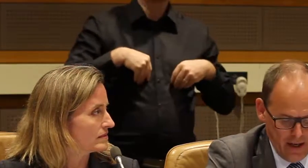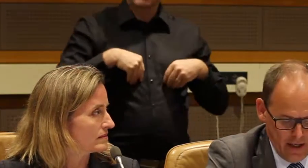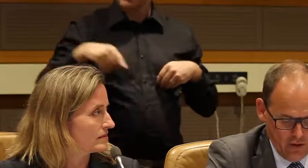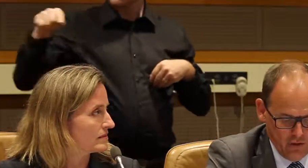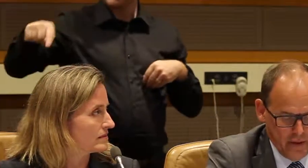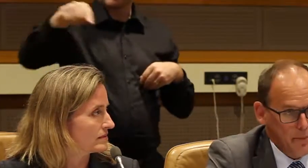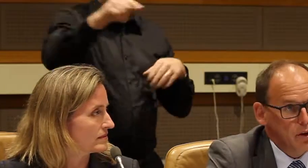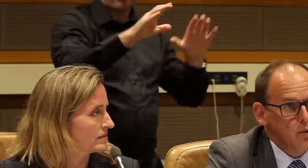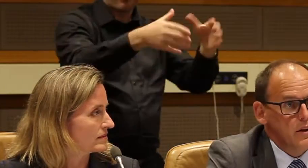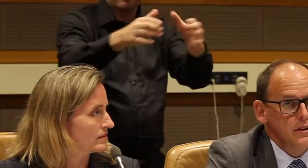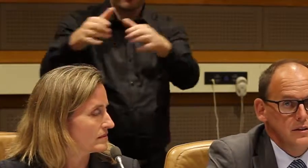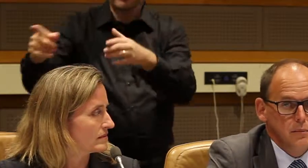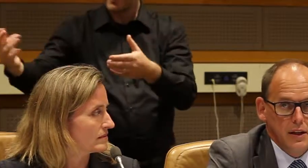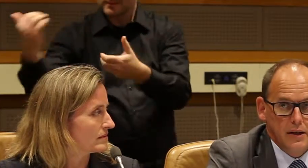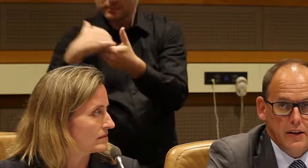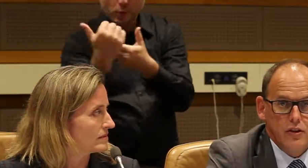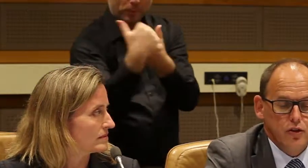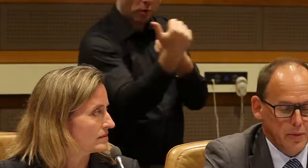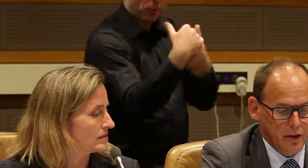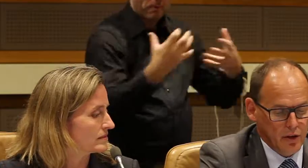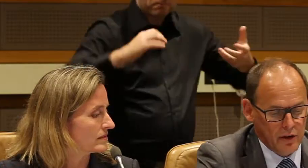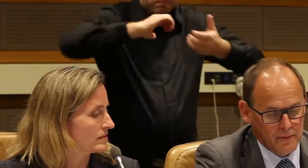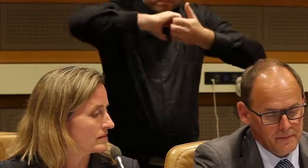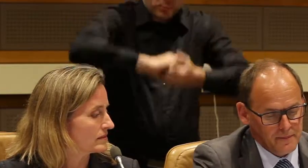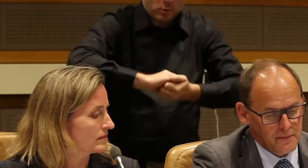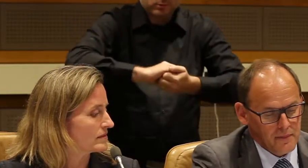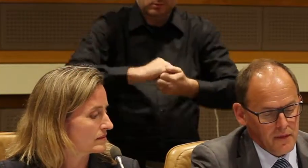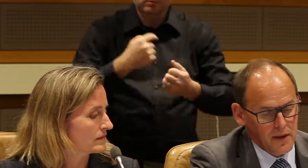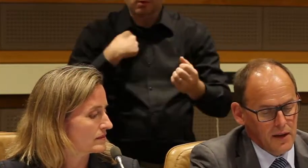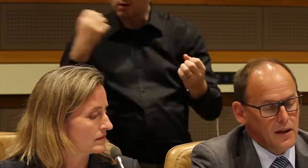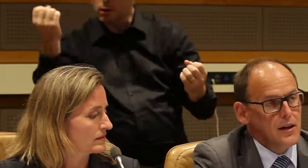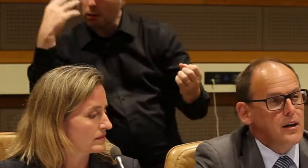diverse range of people with disabilities to be heard.